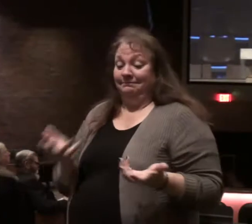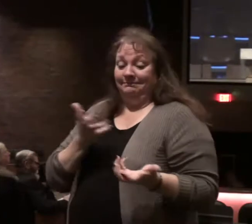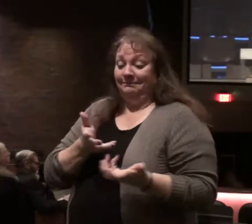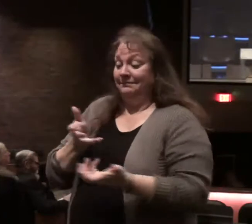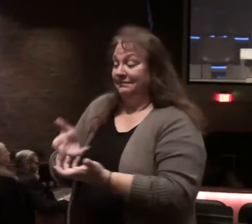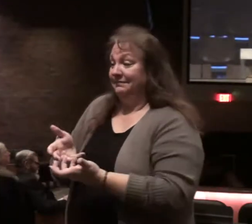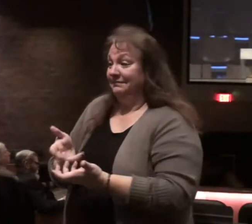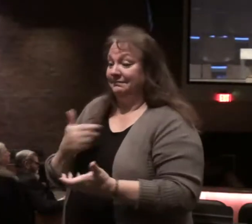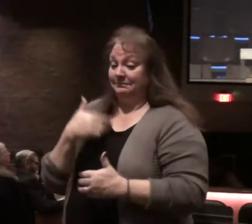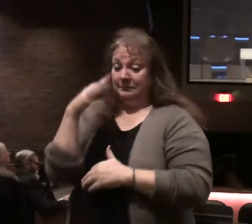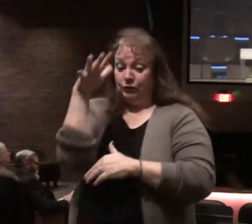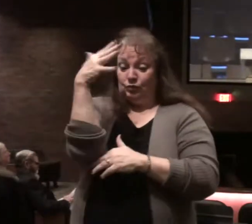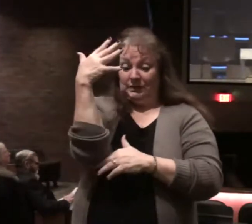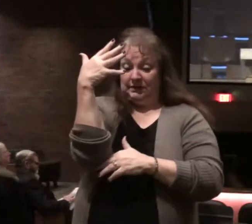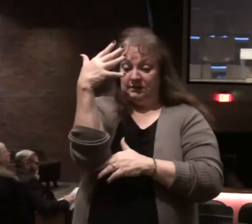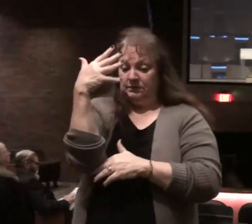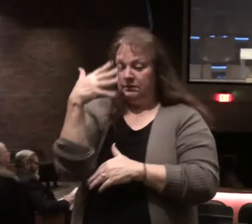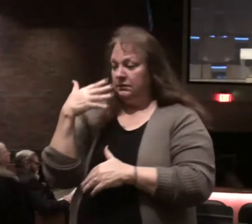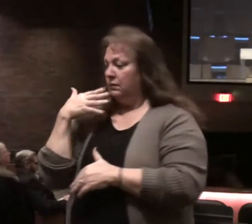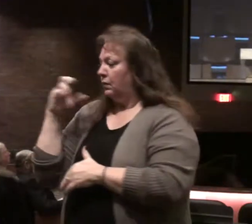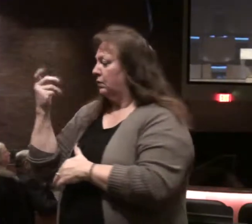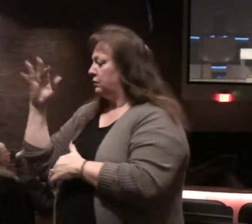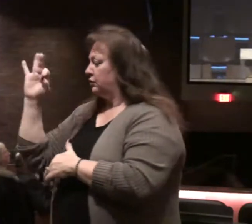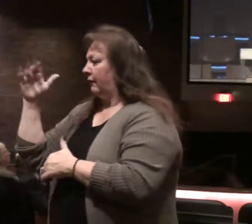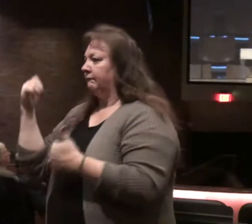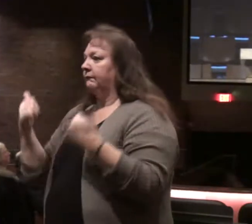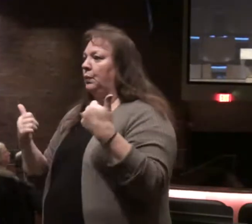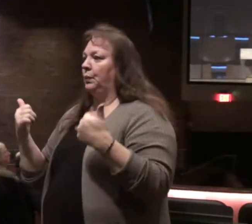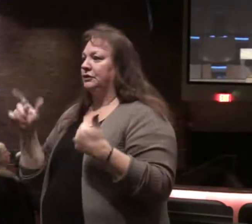are you a tree or are you chaff